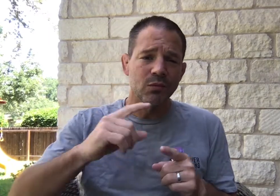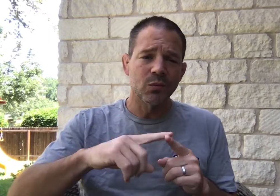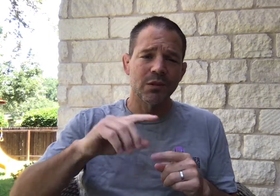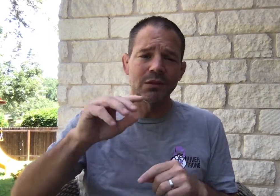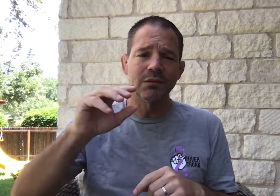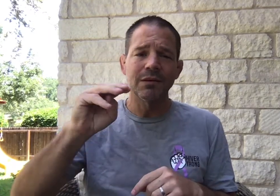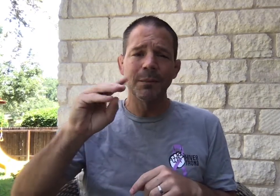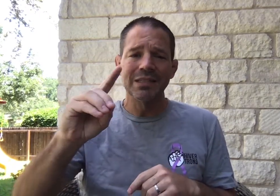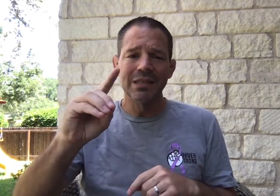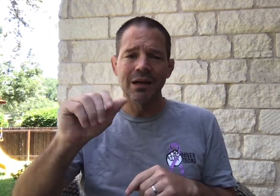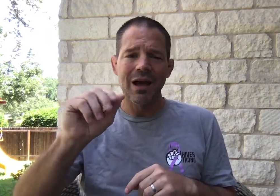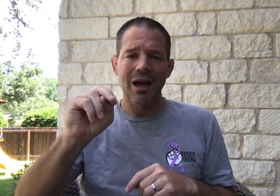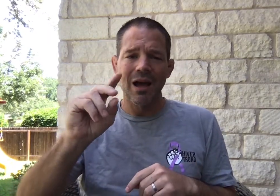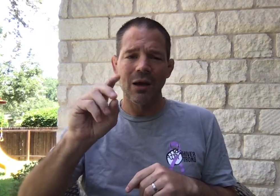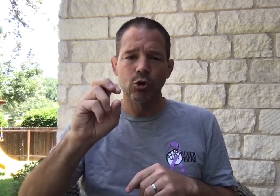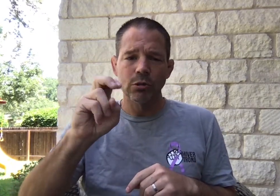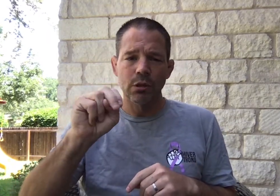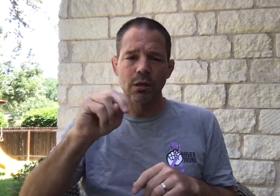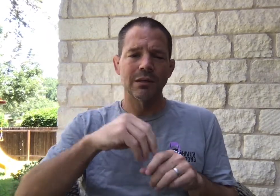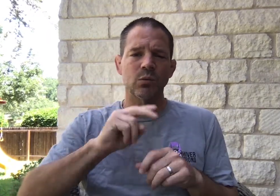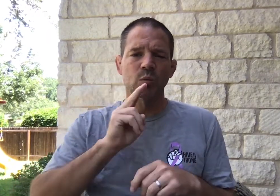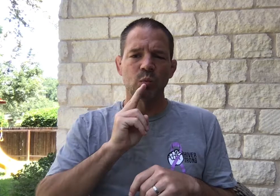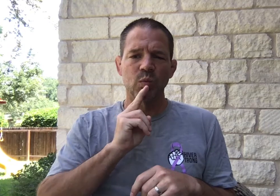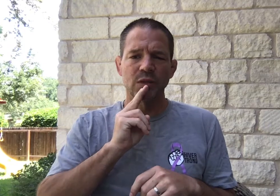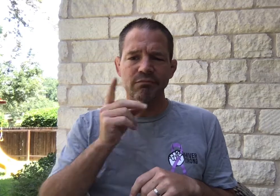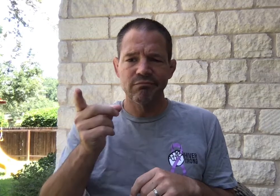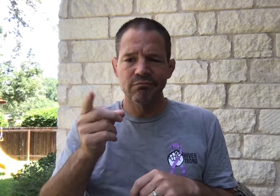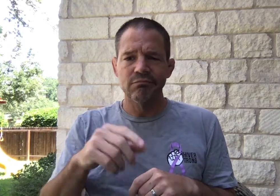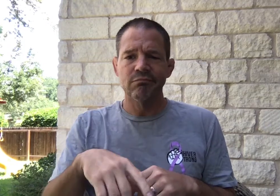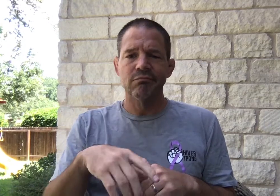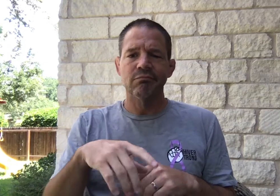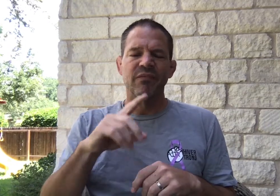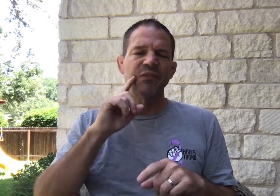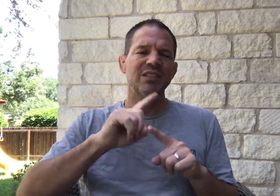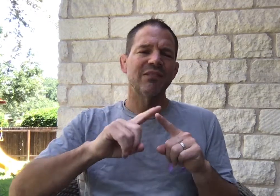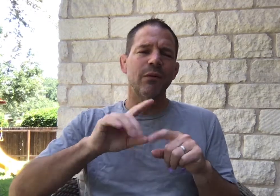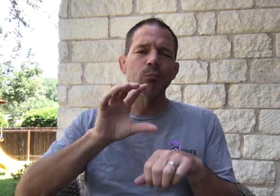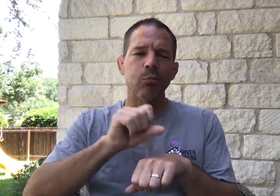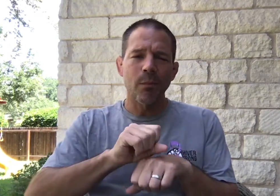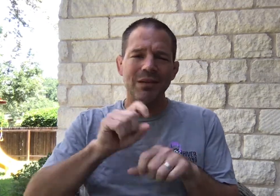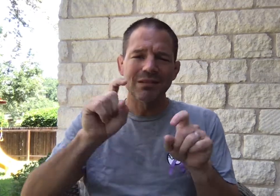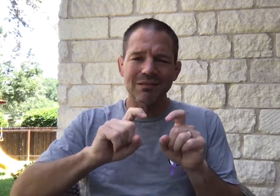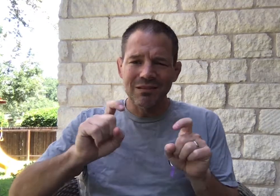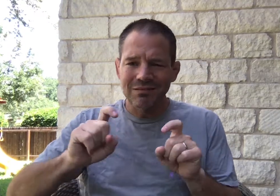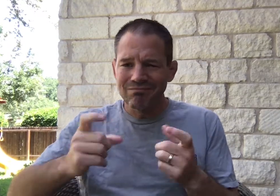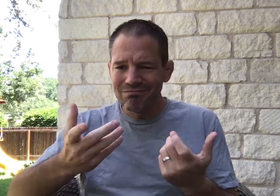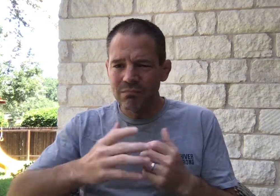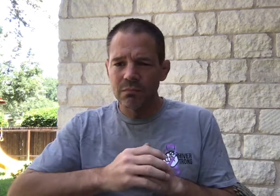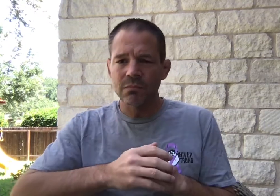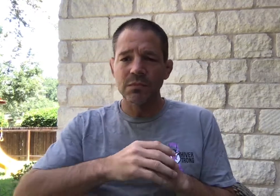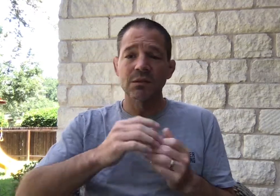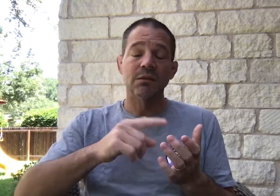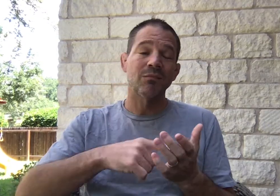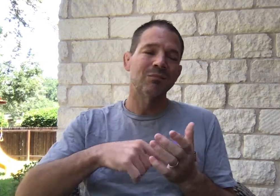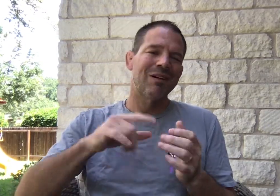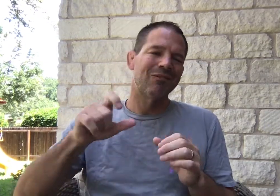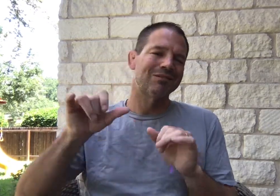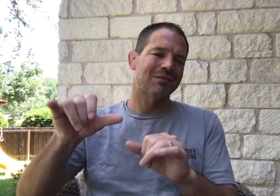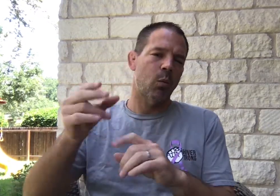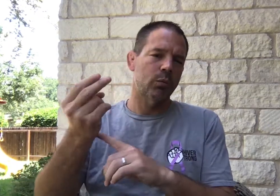Commuting to MD Anderson, it's in Houston, for a variety of appointments and tests. I